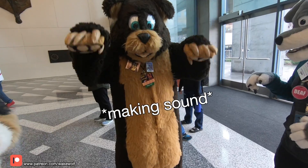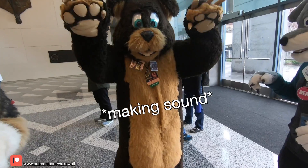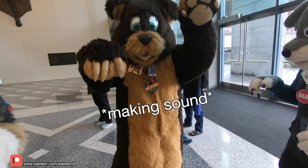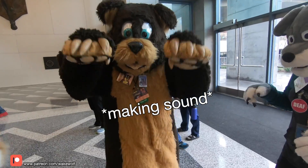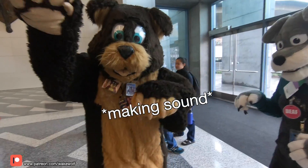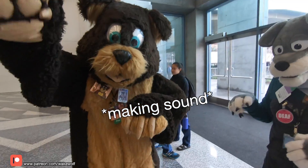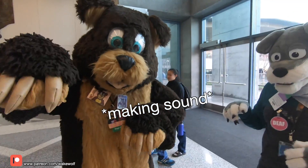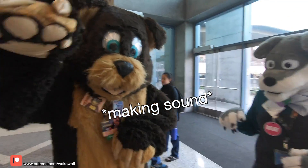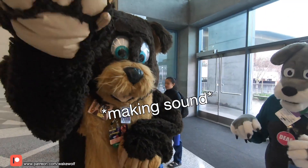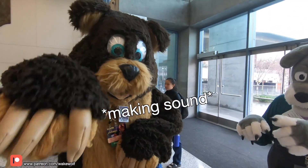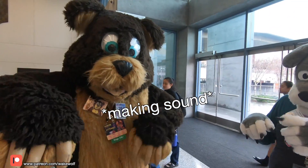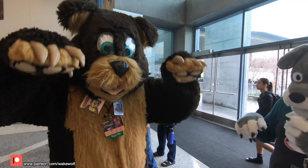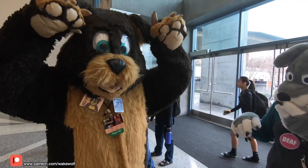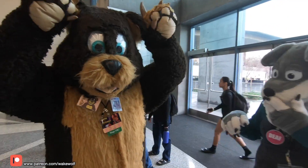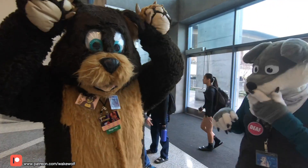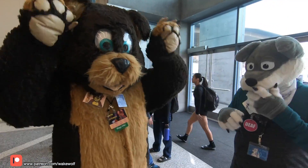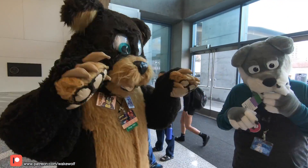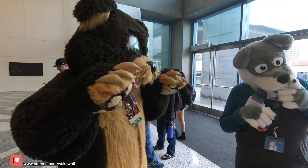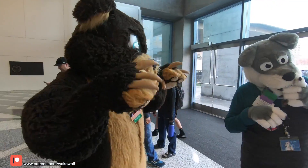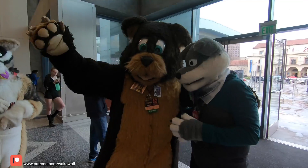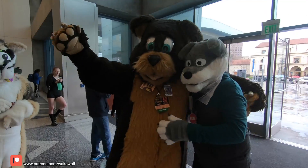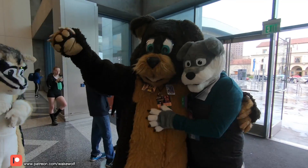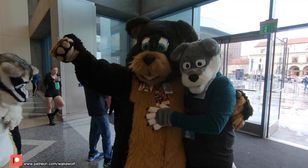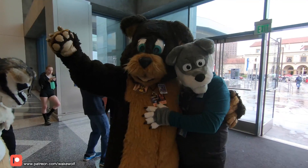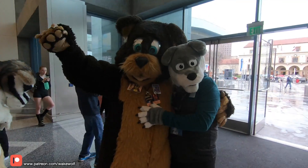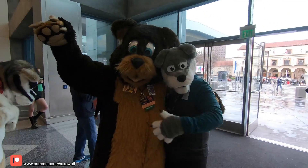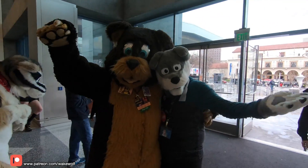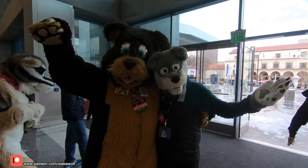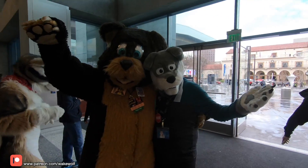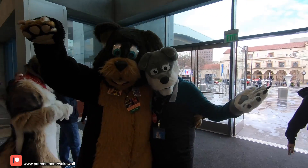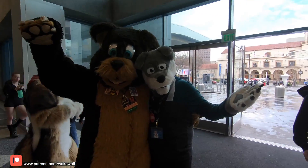he roars Roar Alright